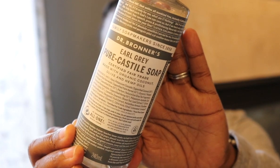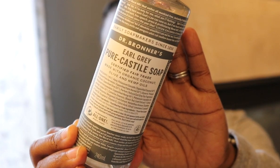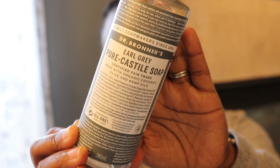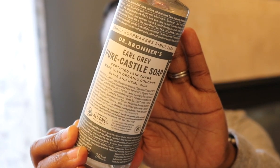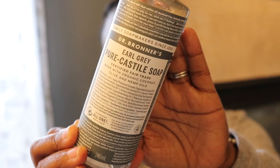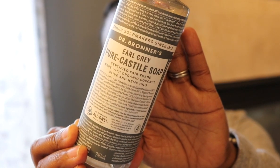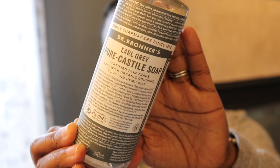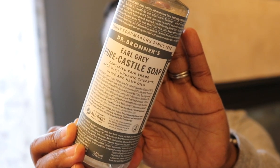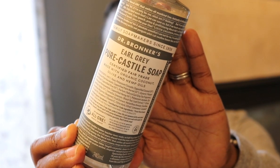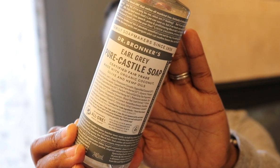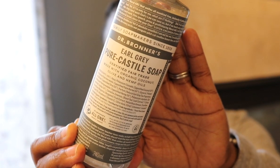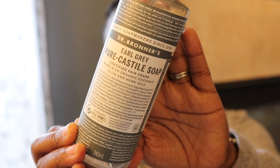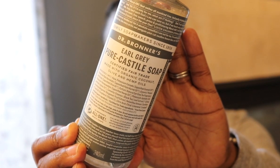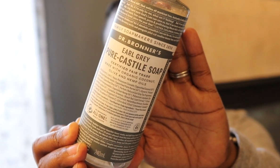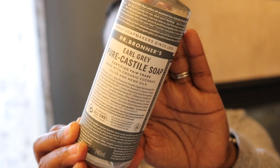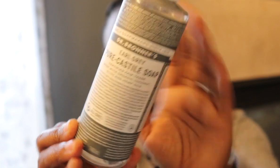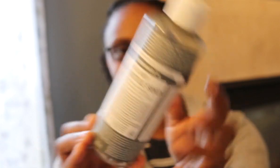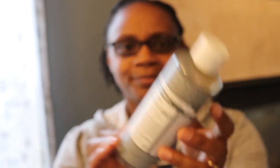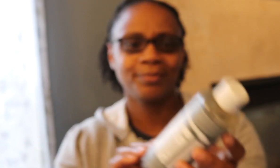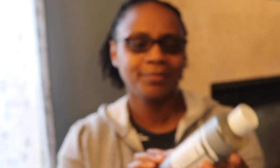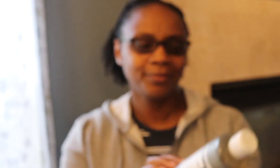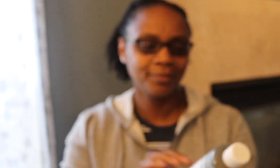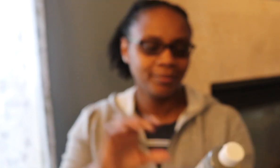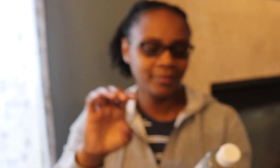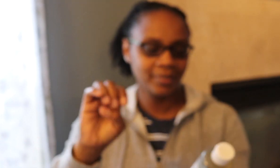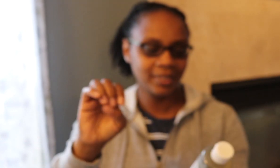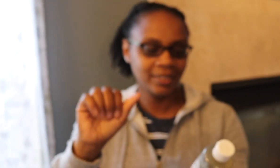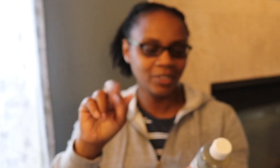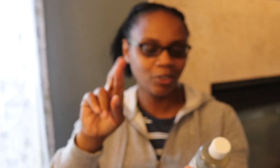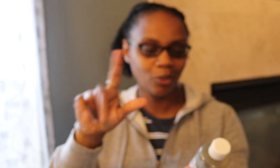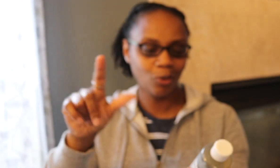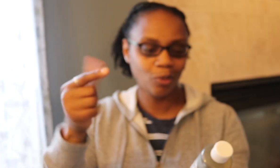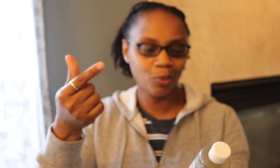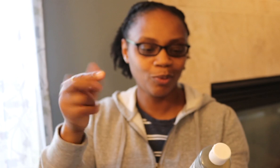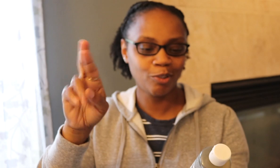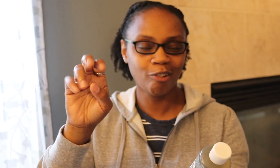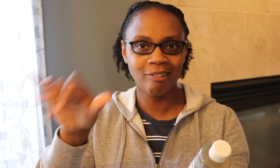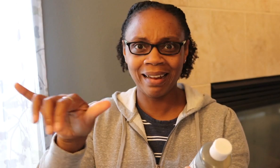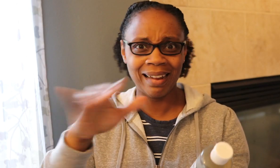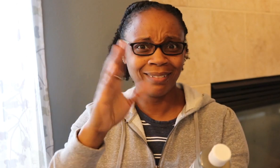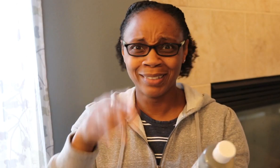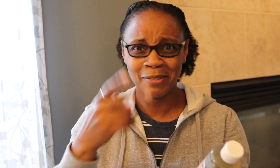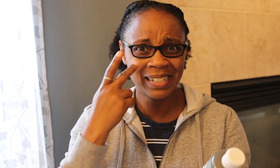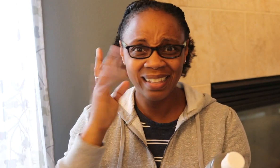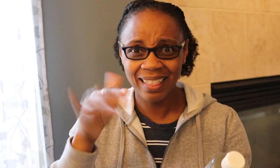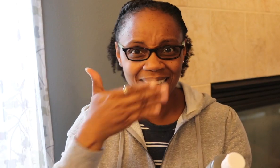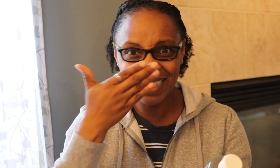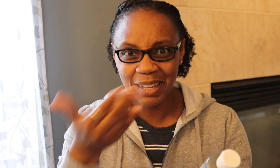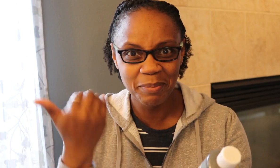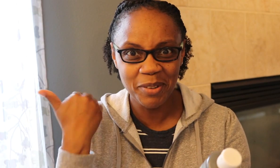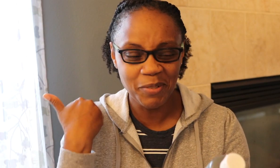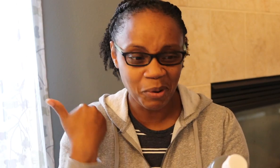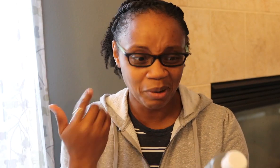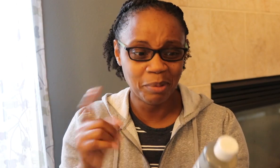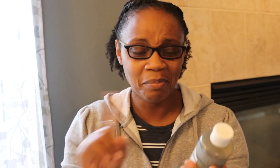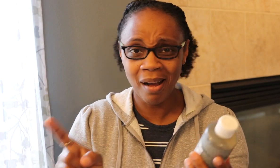in Earl Grey. So yeah, Earl Grey. I have never even seen that scent before,